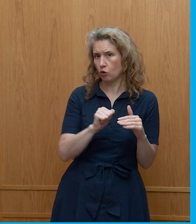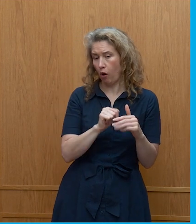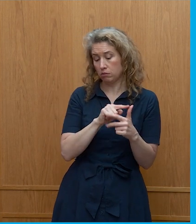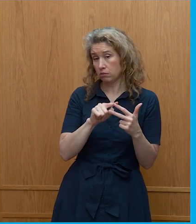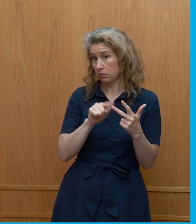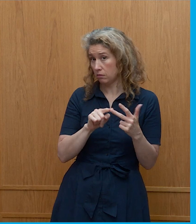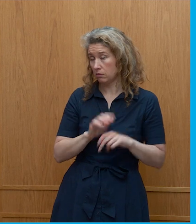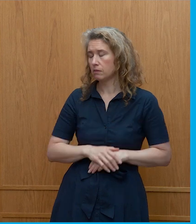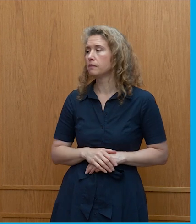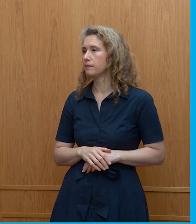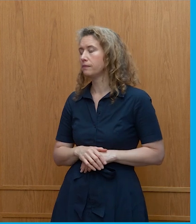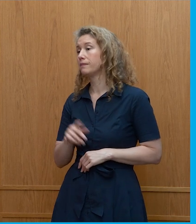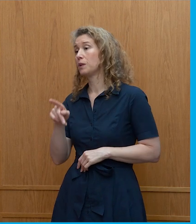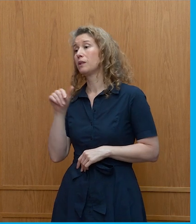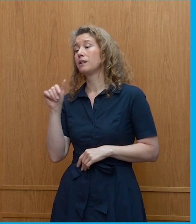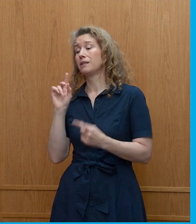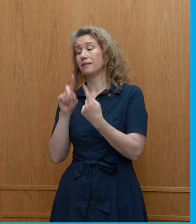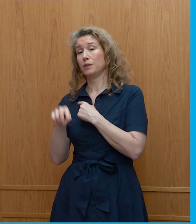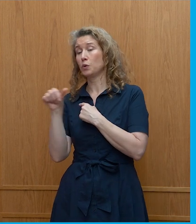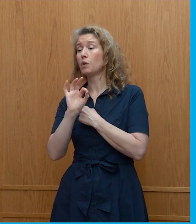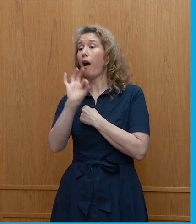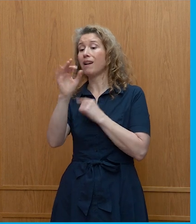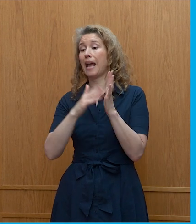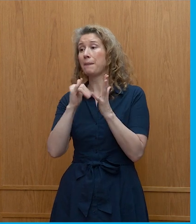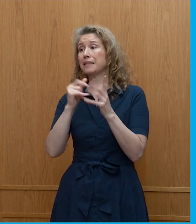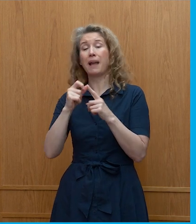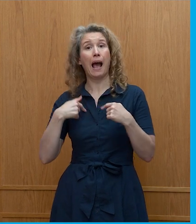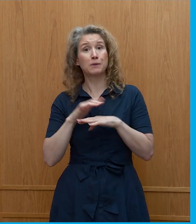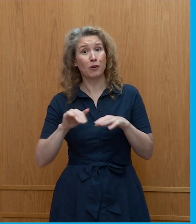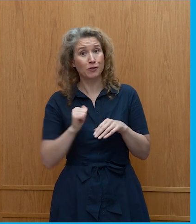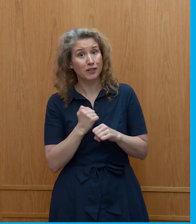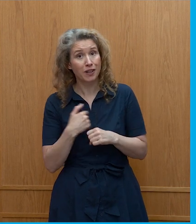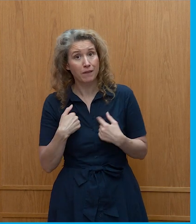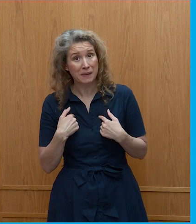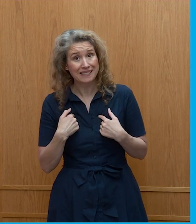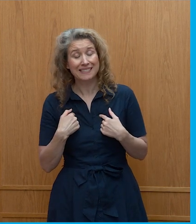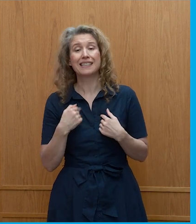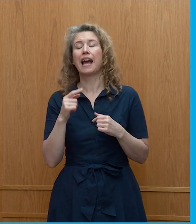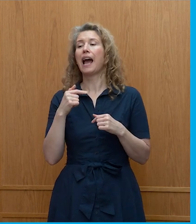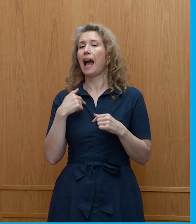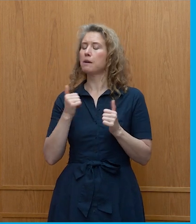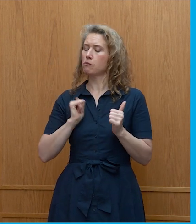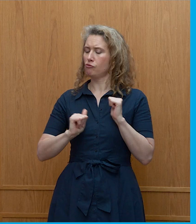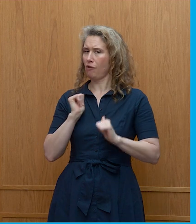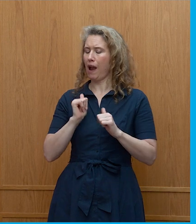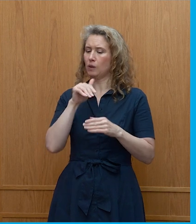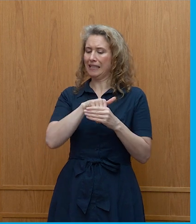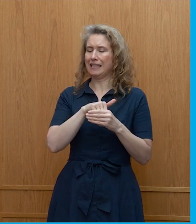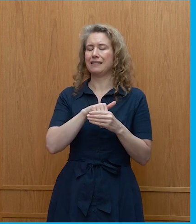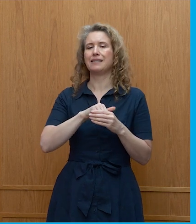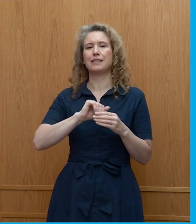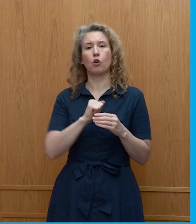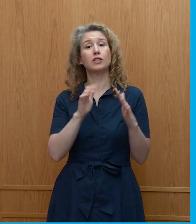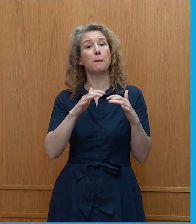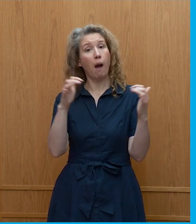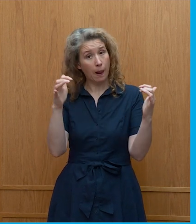Well, I think you should ask your MSP to ask the Scottish Government. I'm not the Scottish Government, although I am very proud to be a member of the Scottish Parliament.